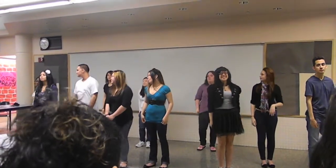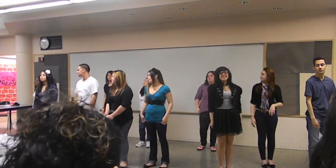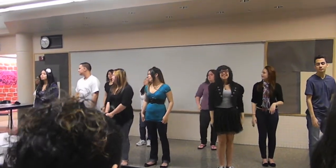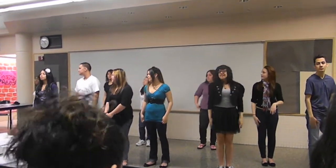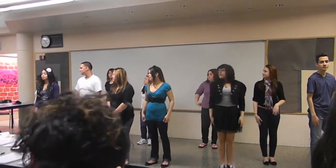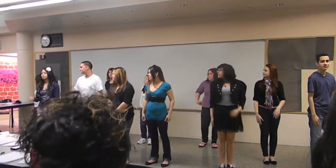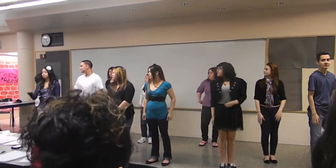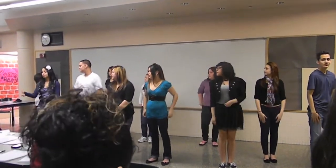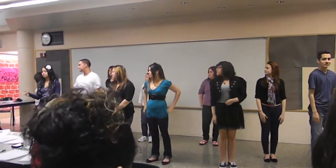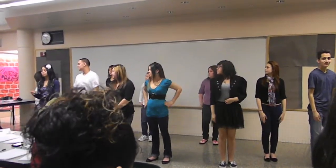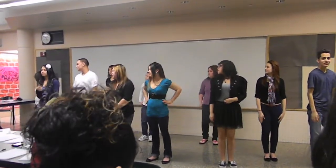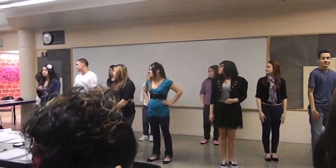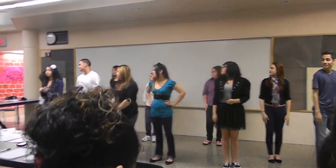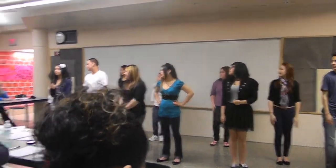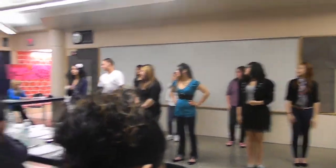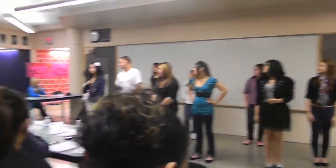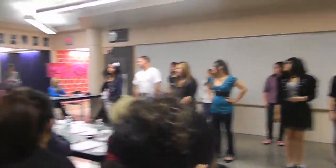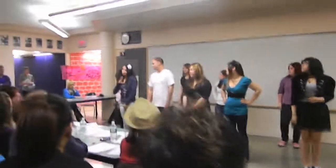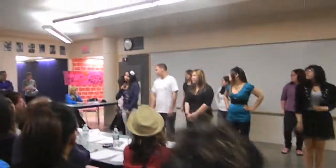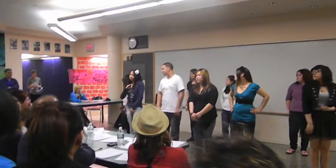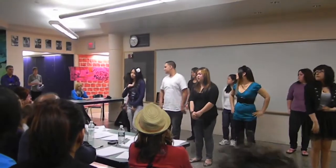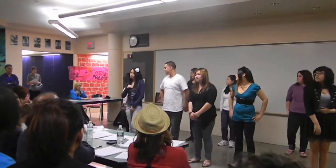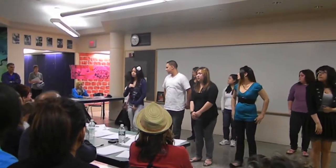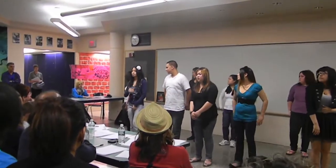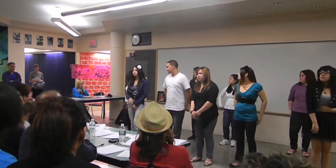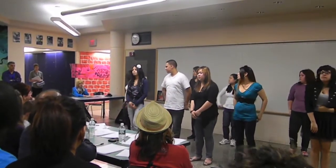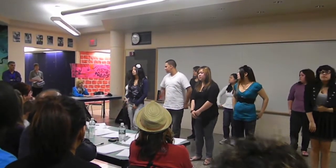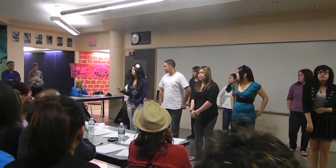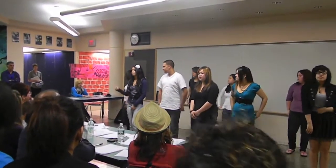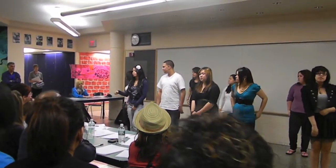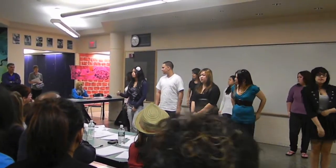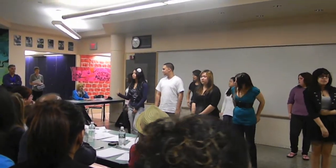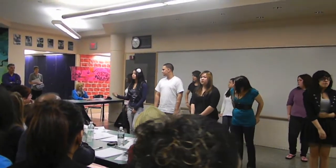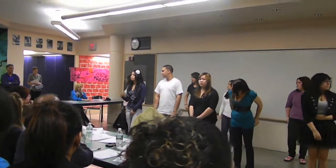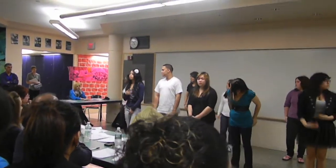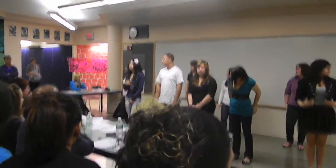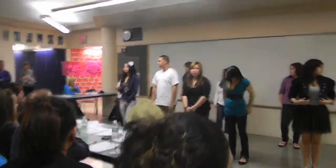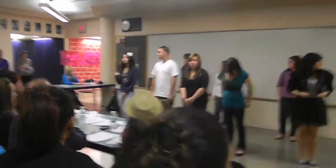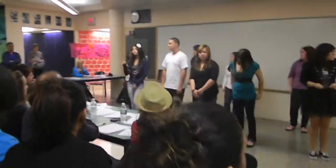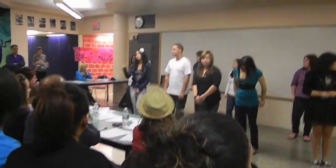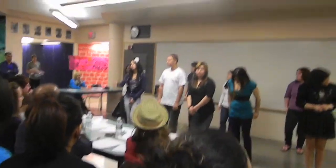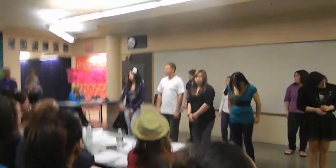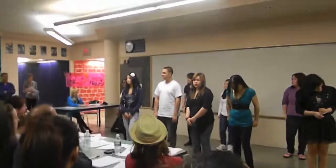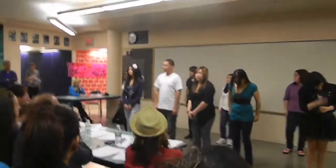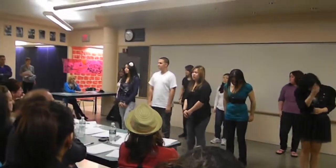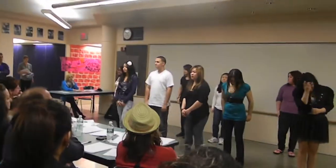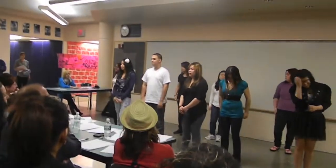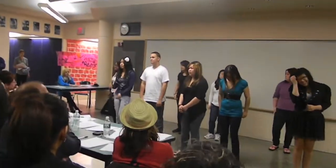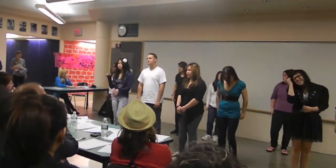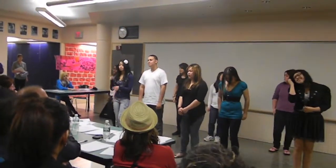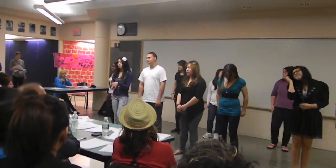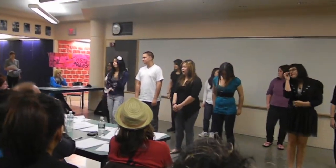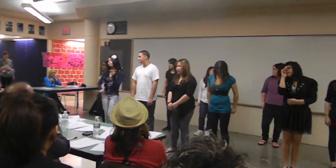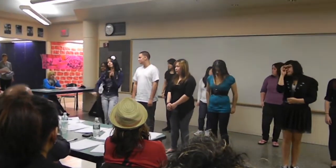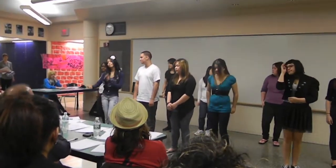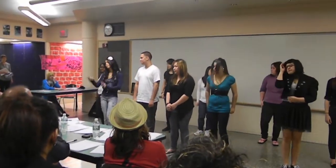You don't have to feel like a wasteland's days You're only to know Cannot be